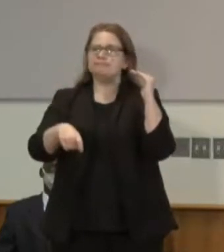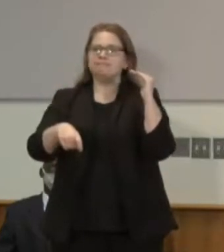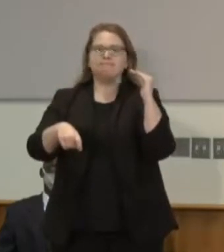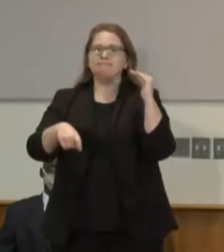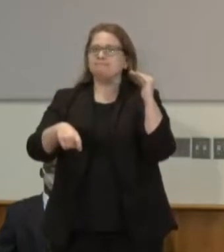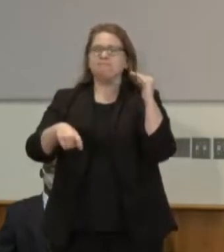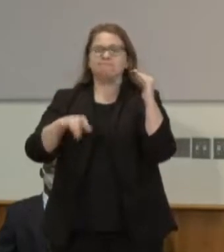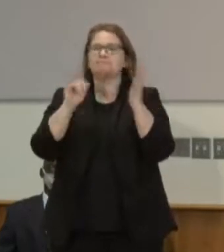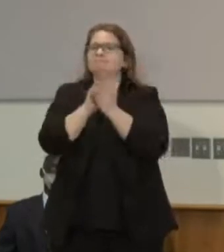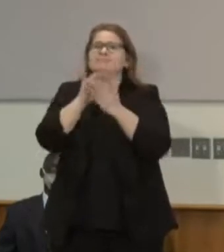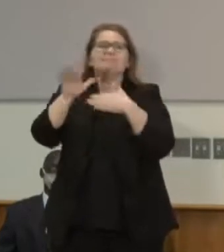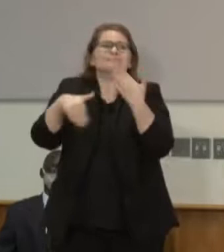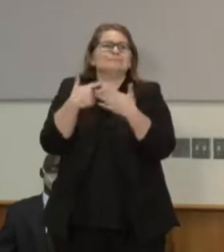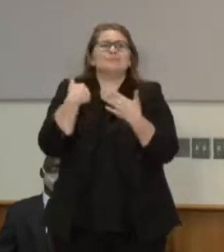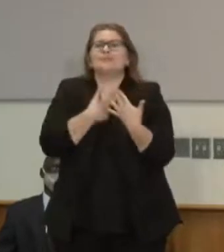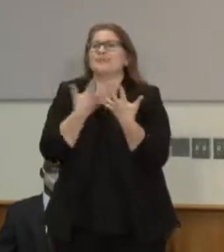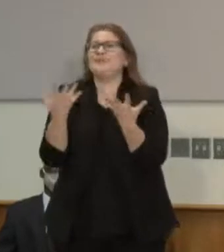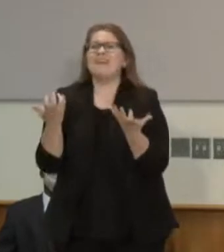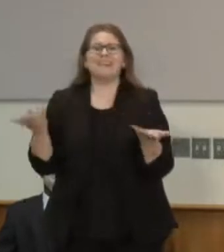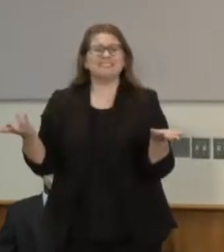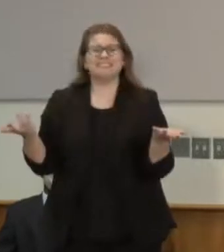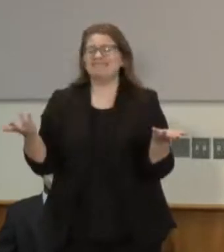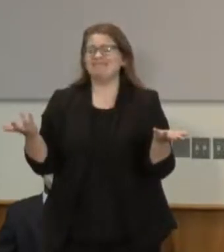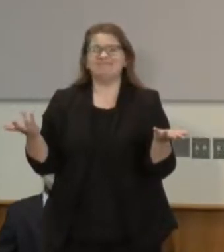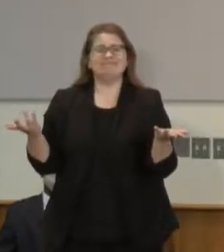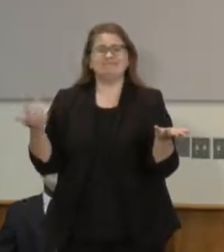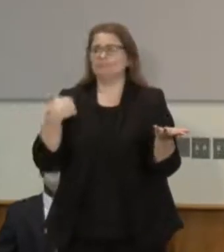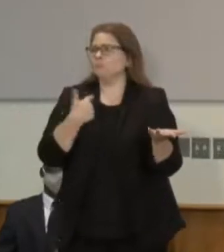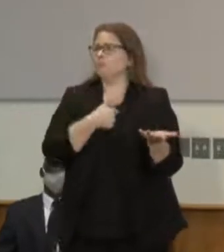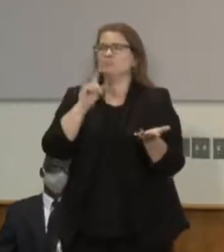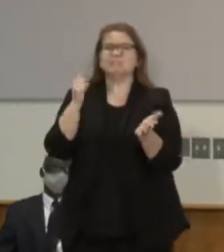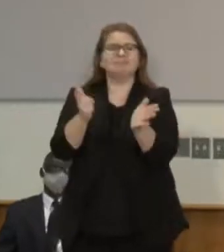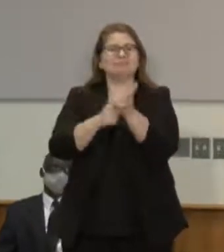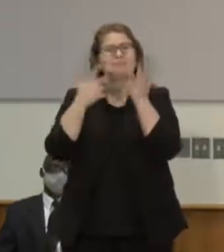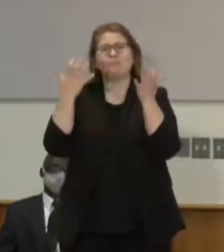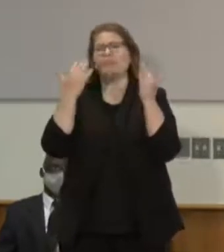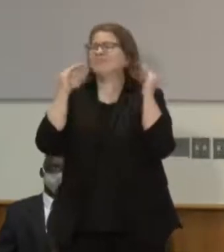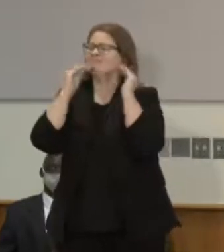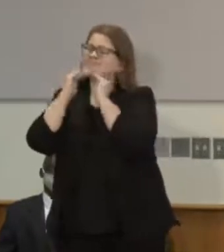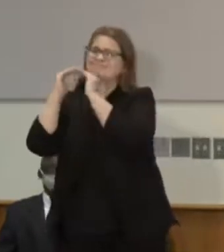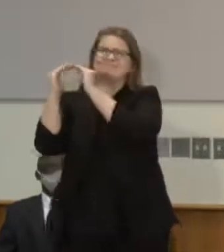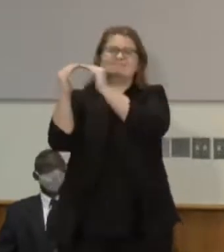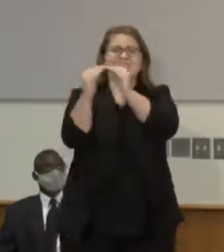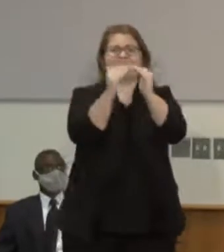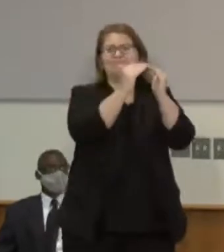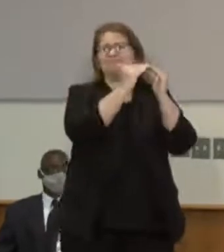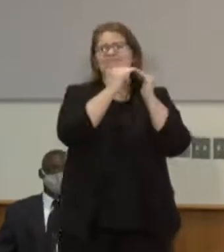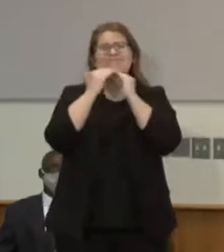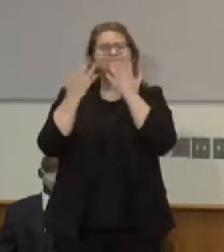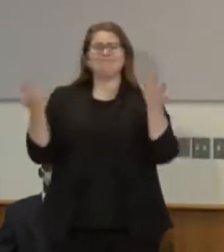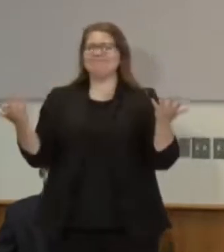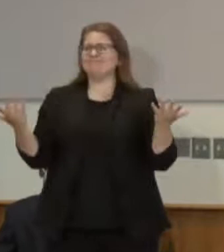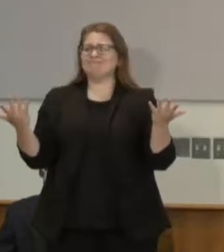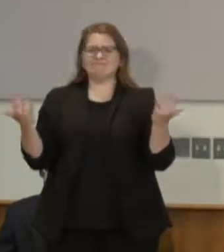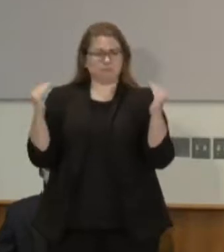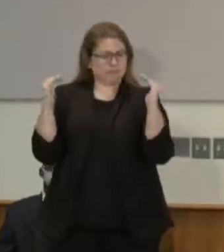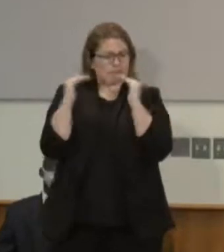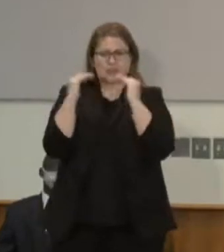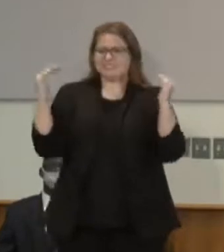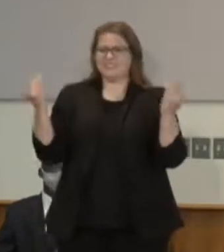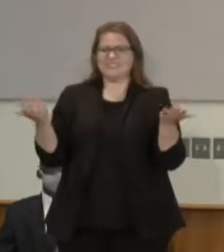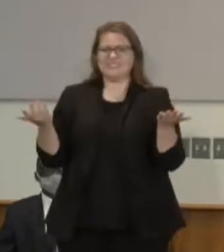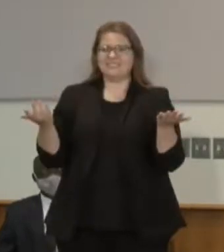that's what we want that's what we demand there's nothing greater than that George Floyd